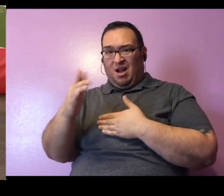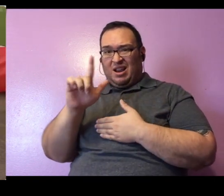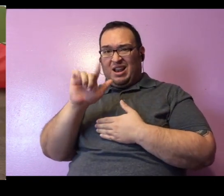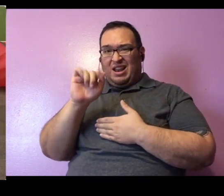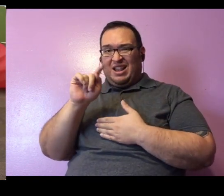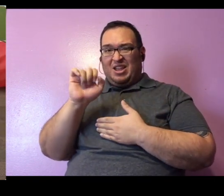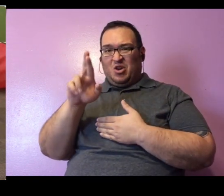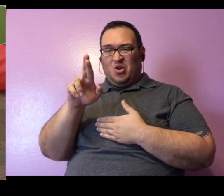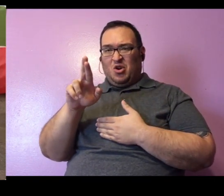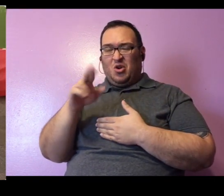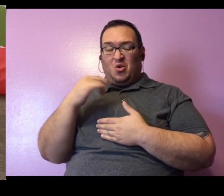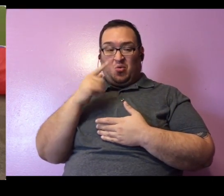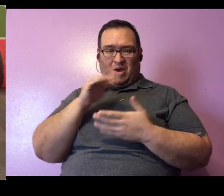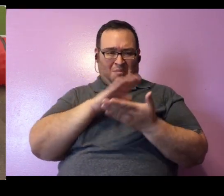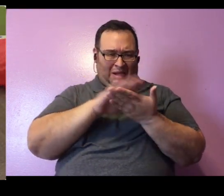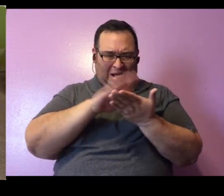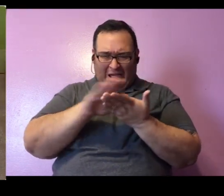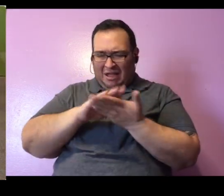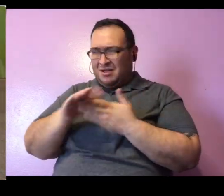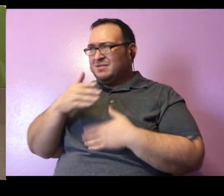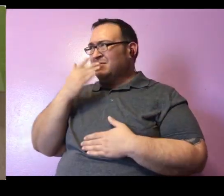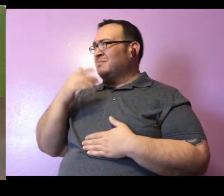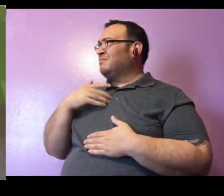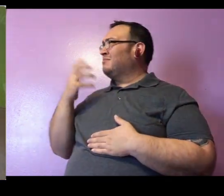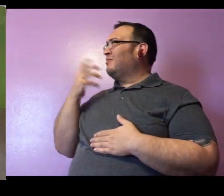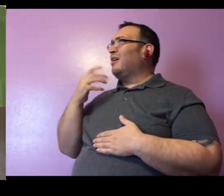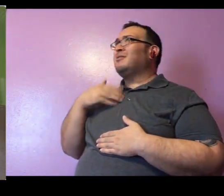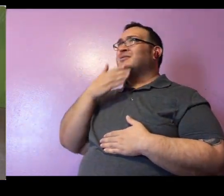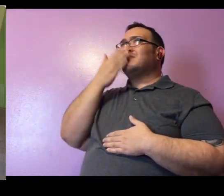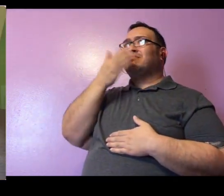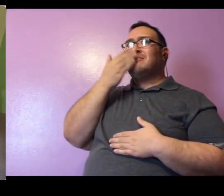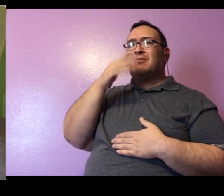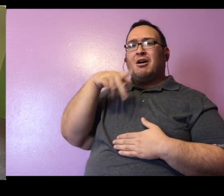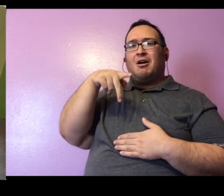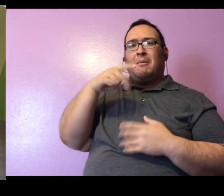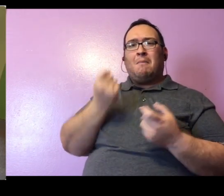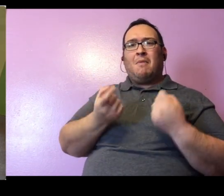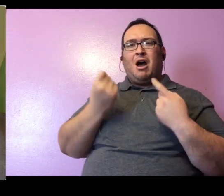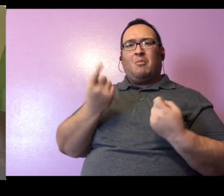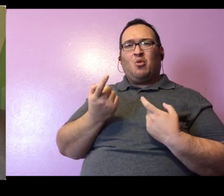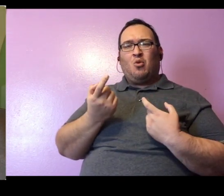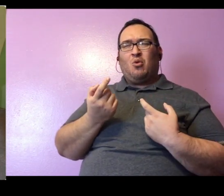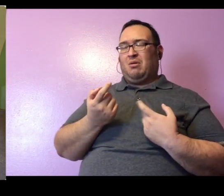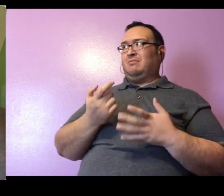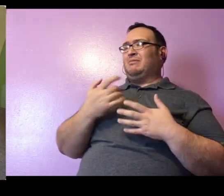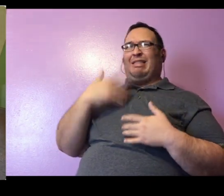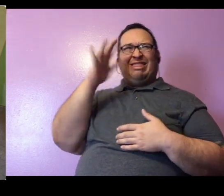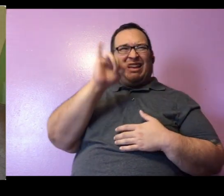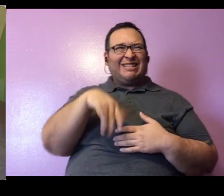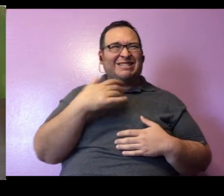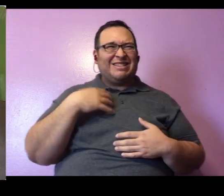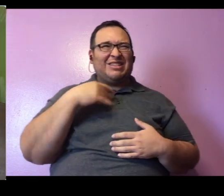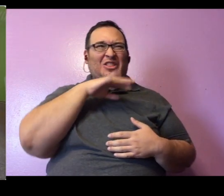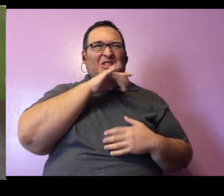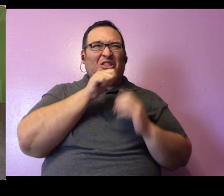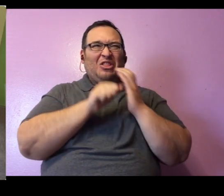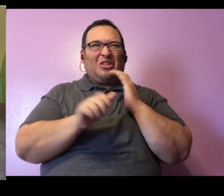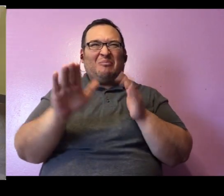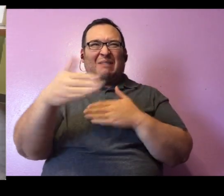feels very weird when I'm cleaning the litter box, and I'm like, oh, it smells like popcorn. That's kind of, oh gosh, that's her litter box that I'm smelling.